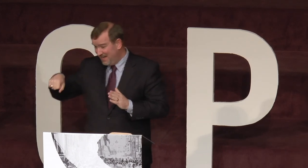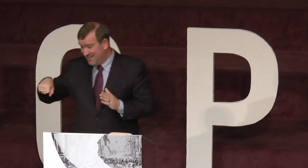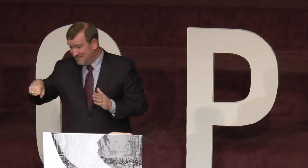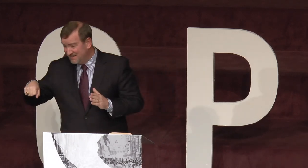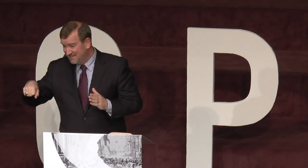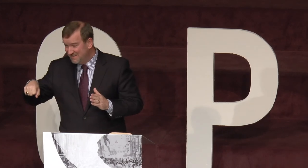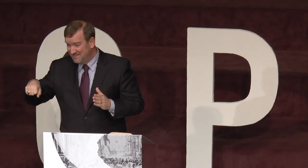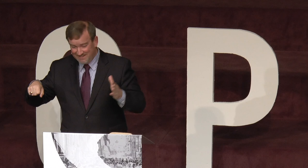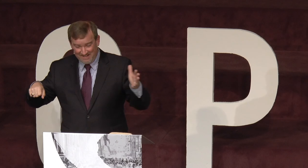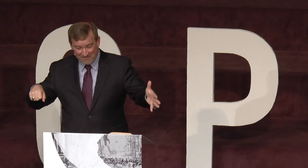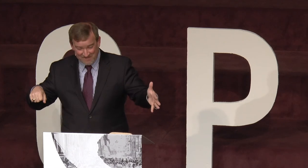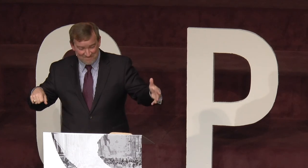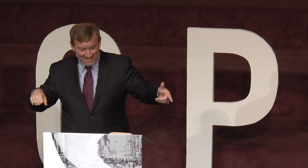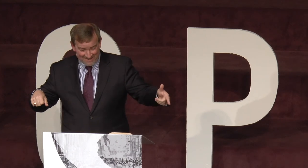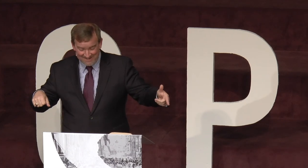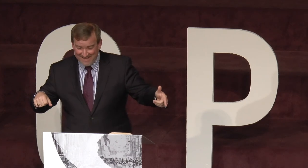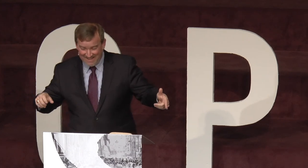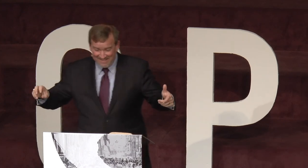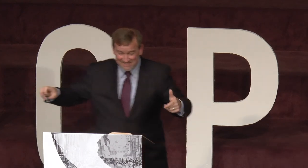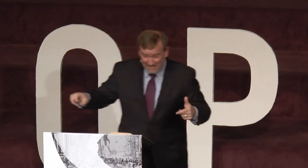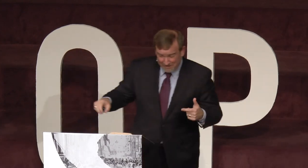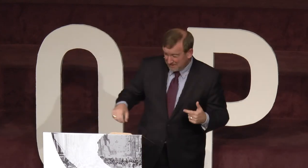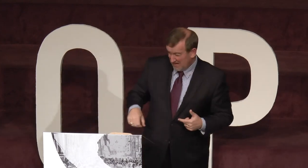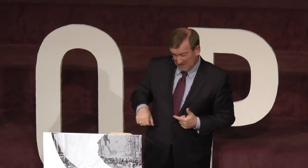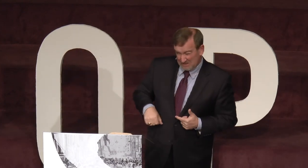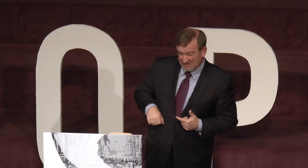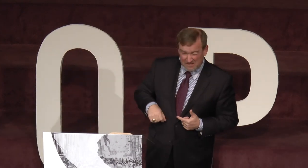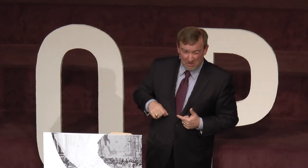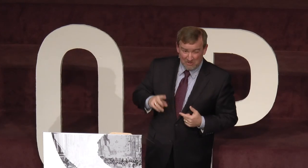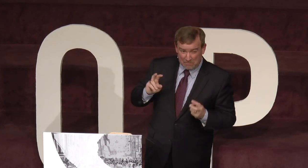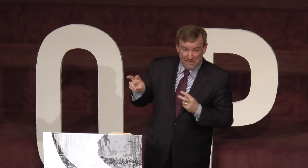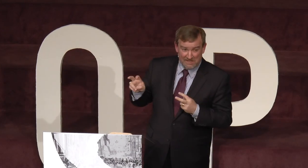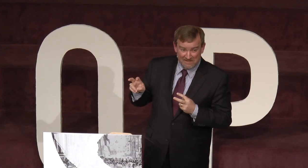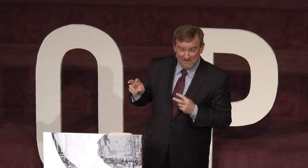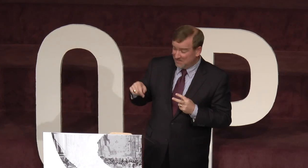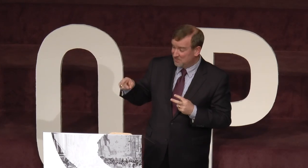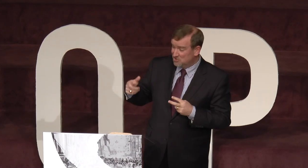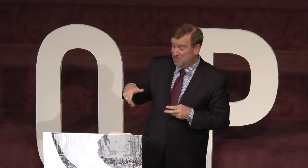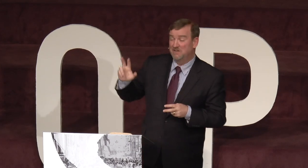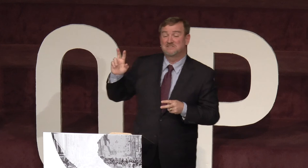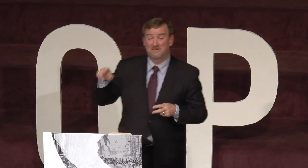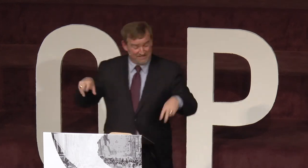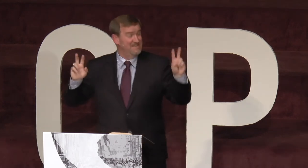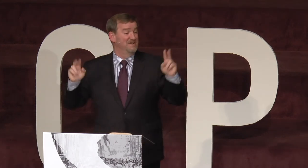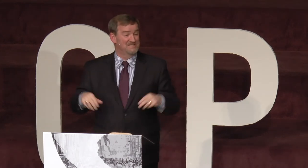head and left him there. And he sat here and kind of, you know, did the holy peek until she raised her head. then he raised